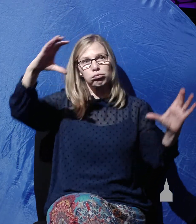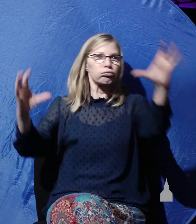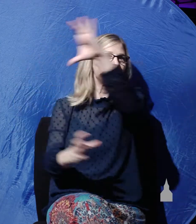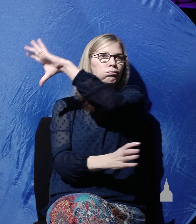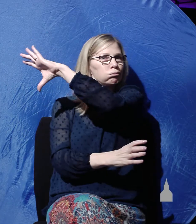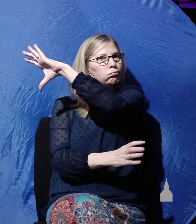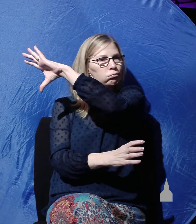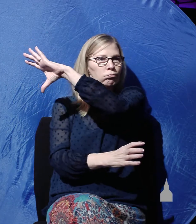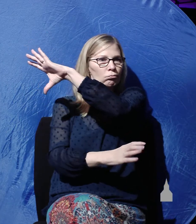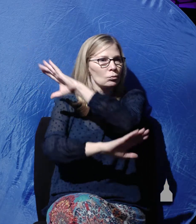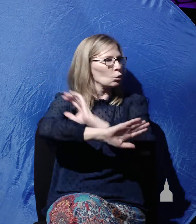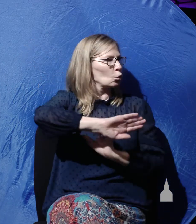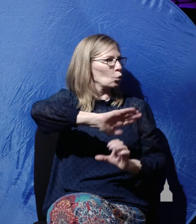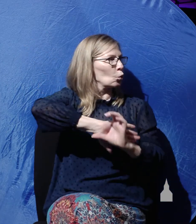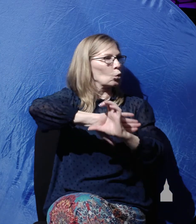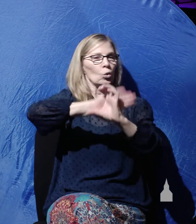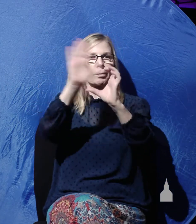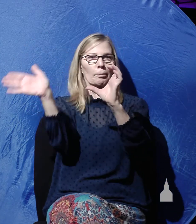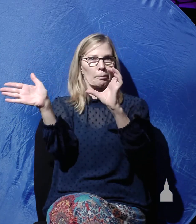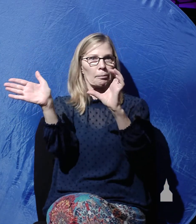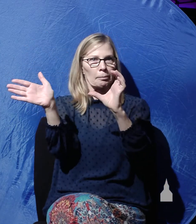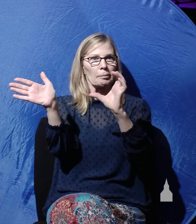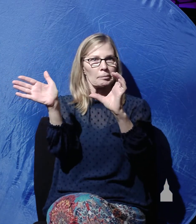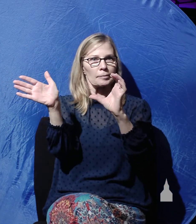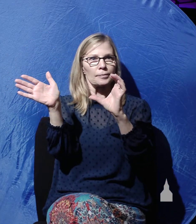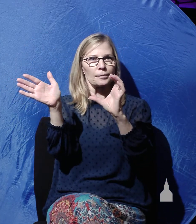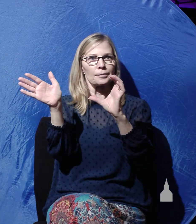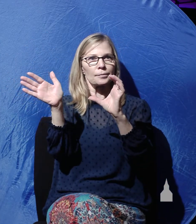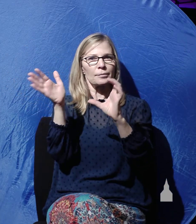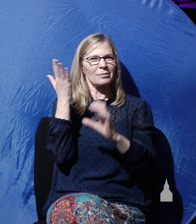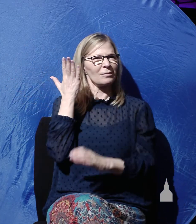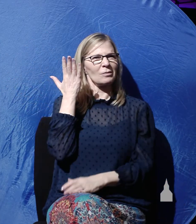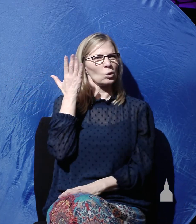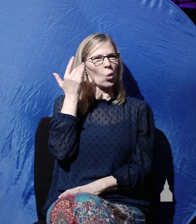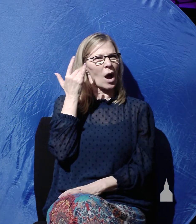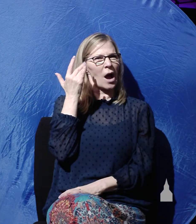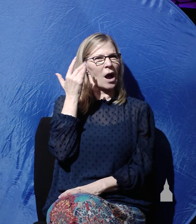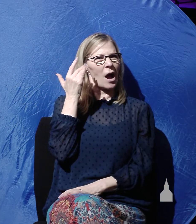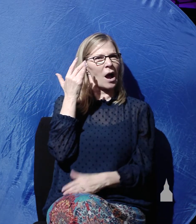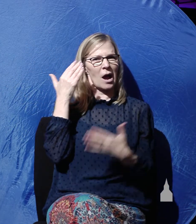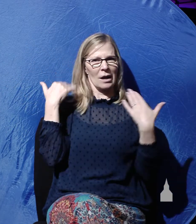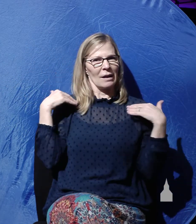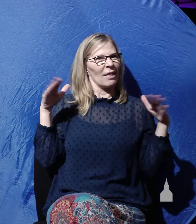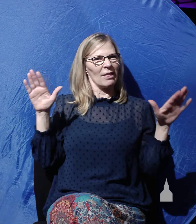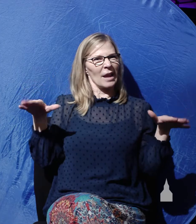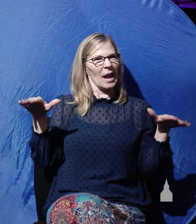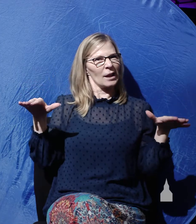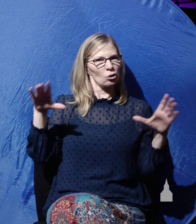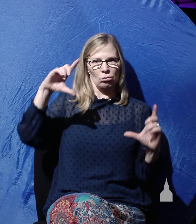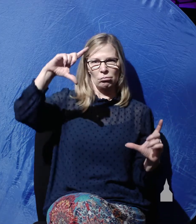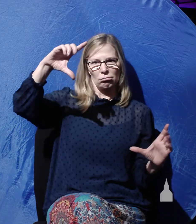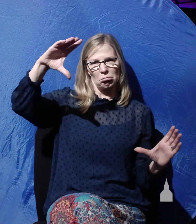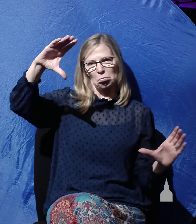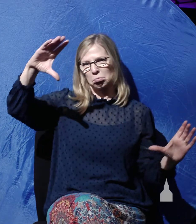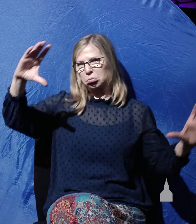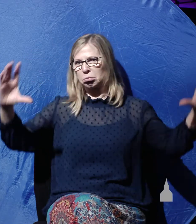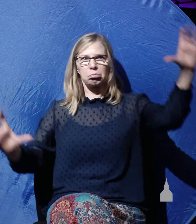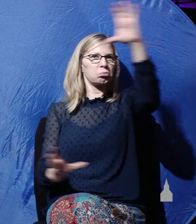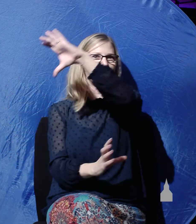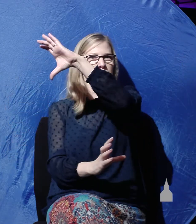away. But why? Why did this angel roll the large stone away from the entrance